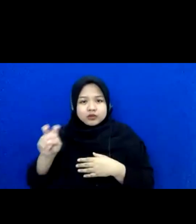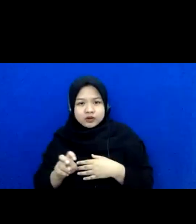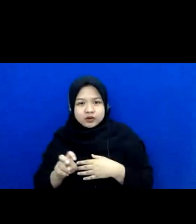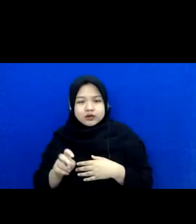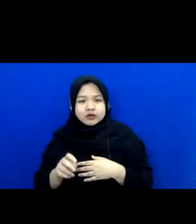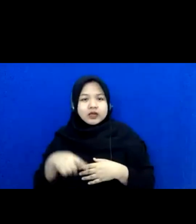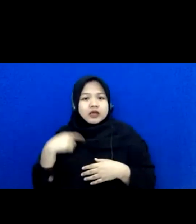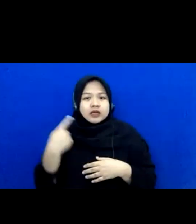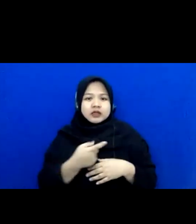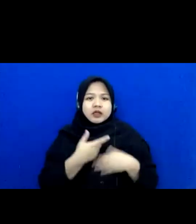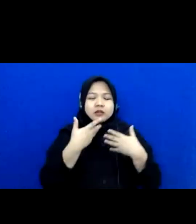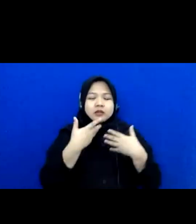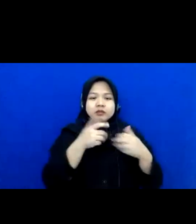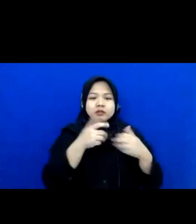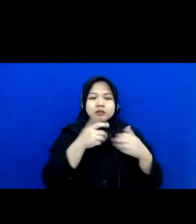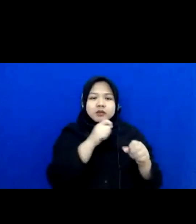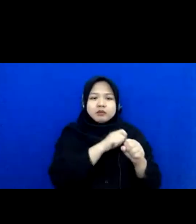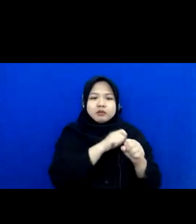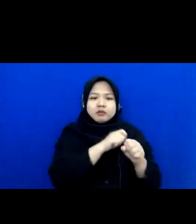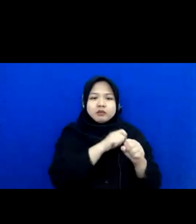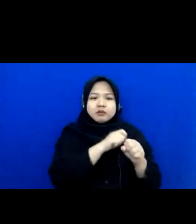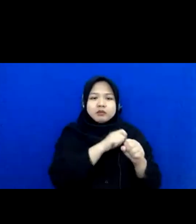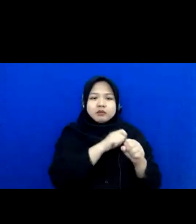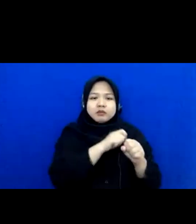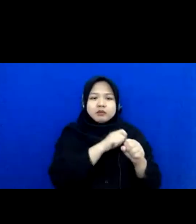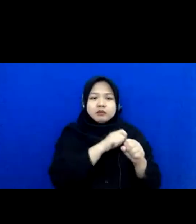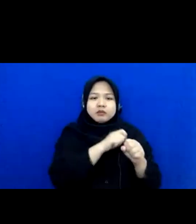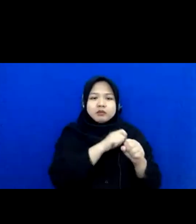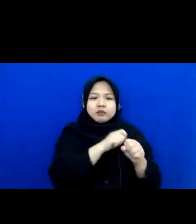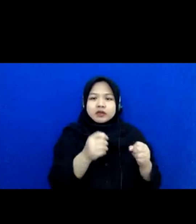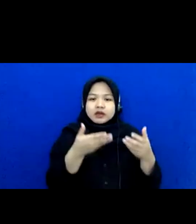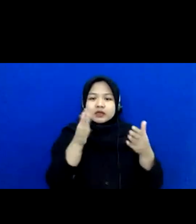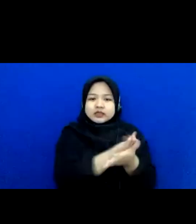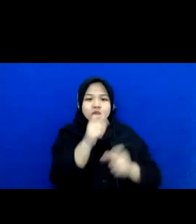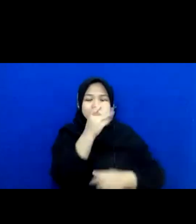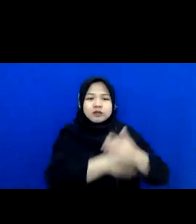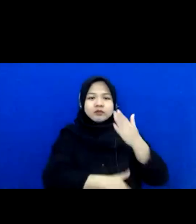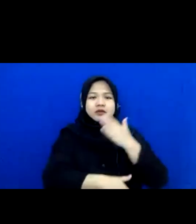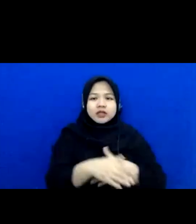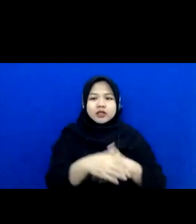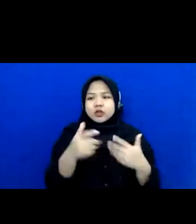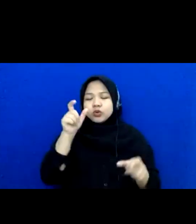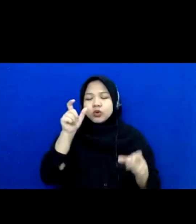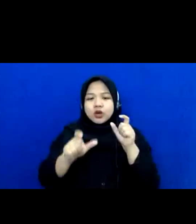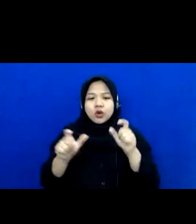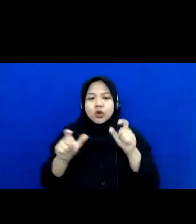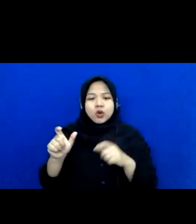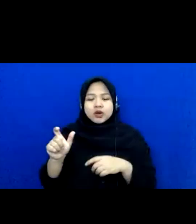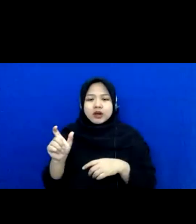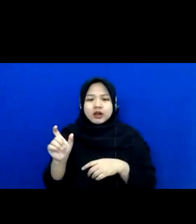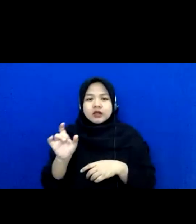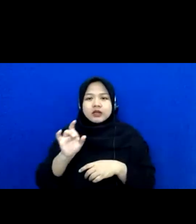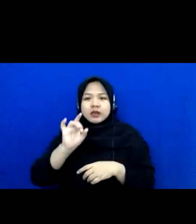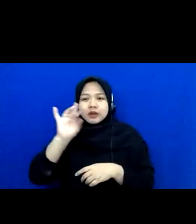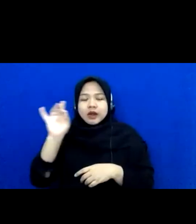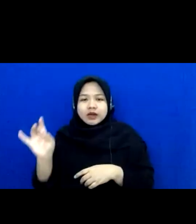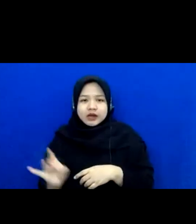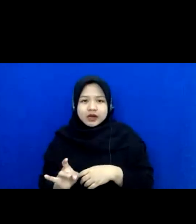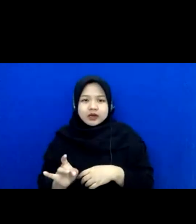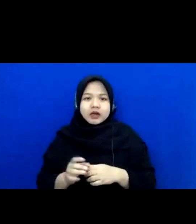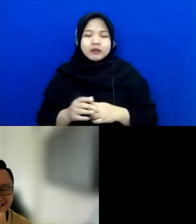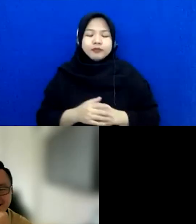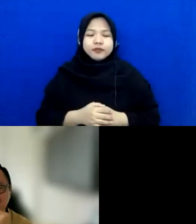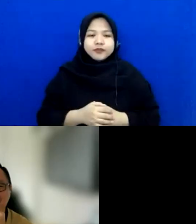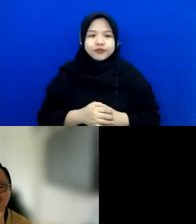are job creator for people with differently able people that's all good story you very much thank you very much